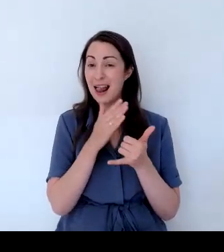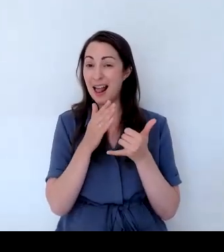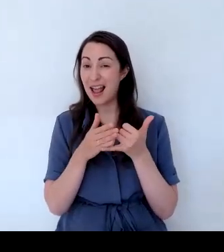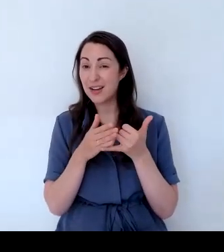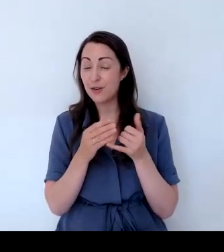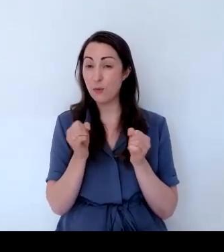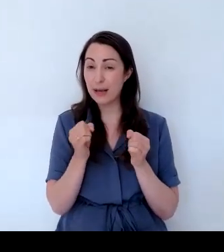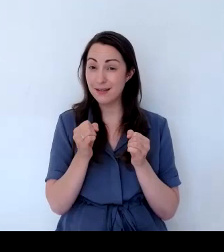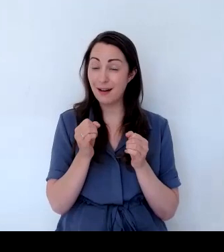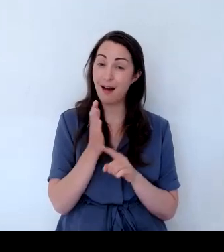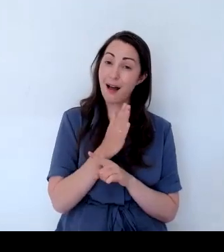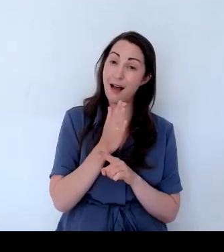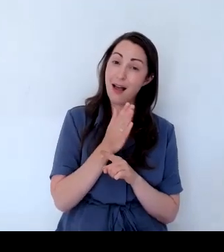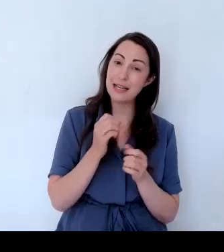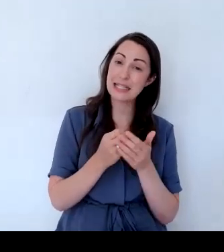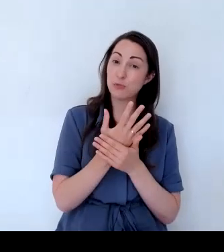that's a blue flower.